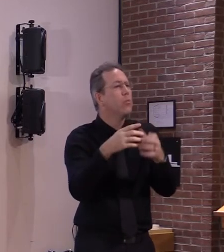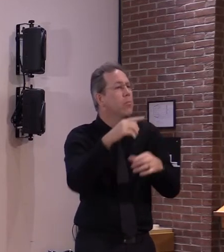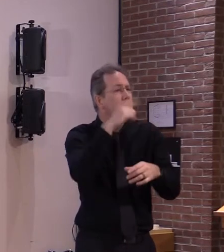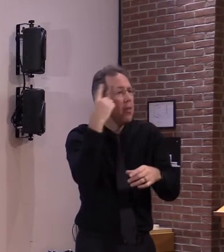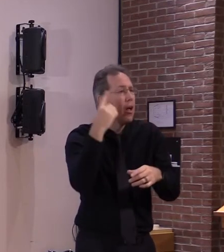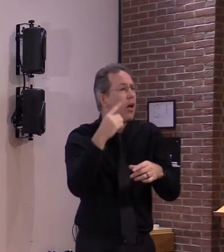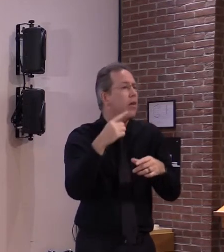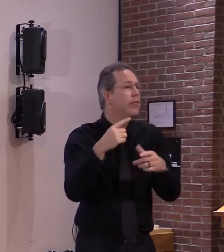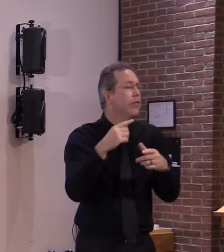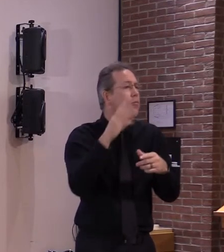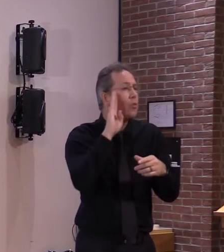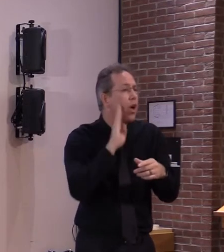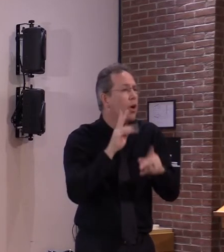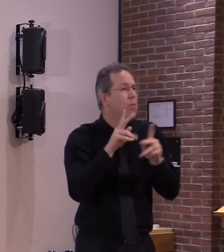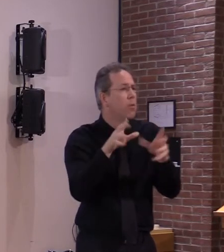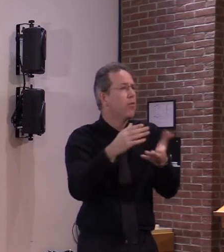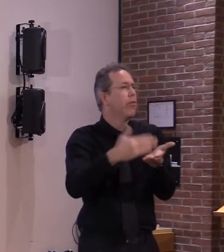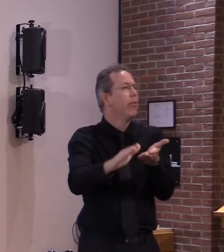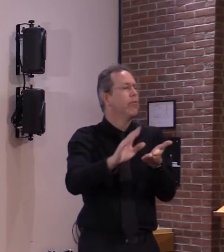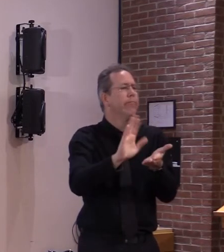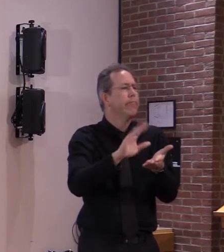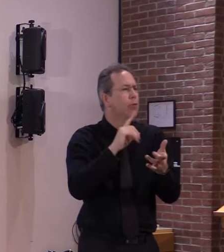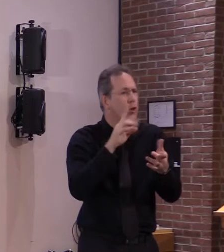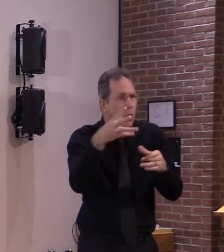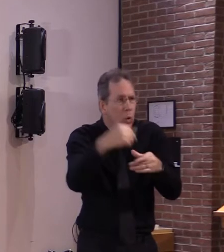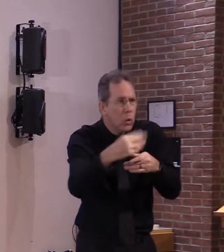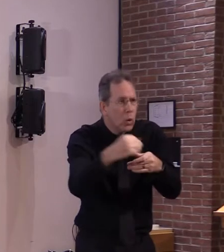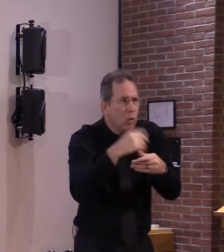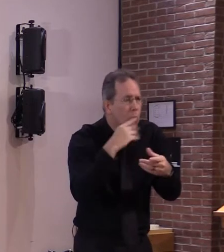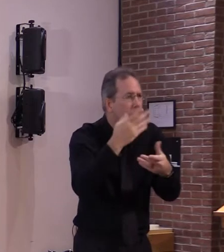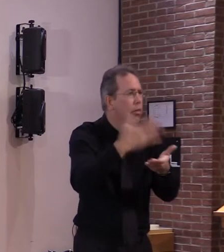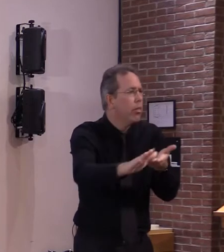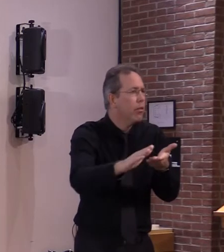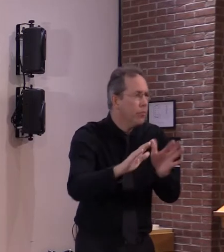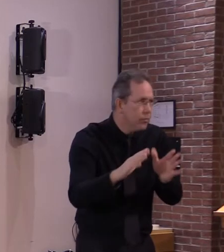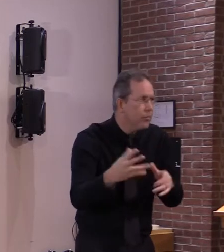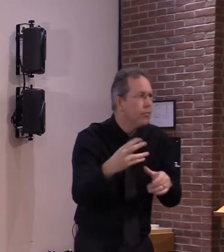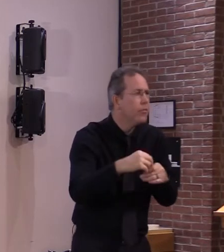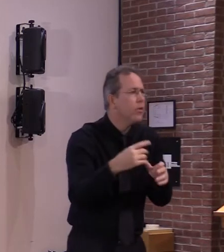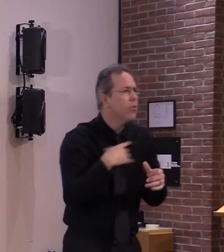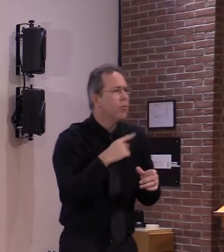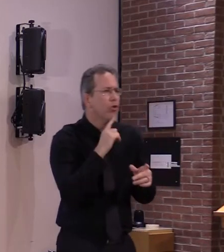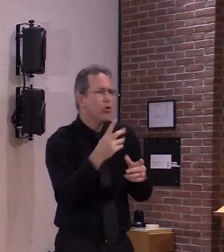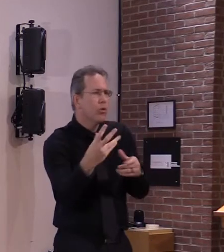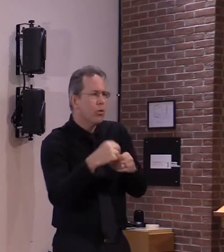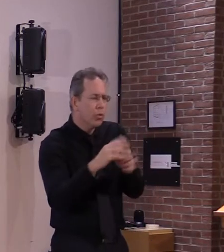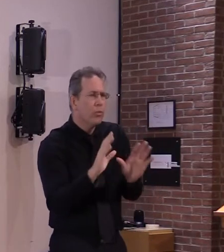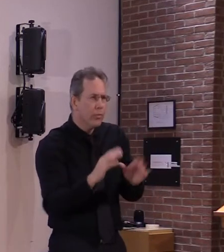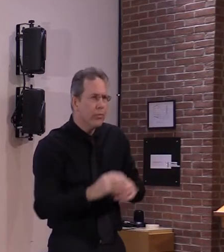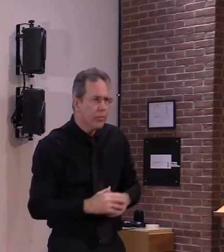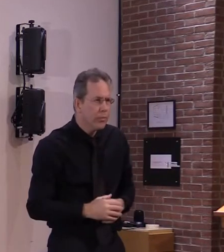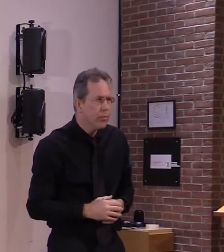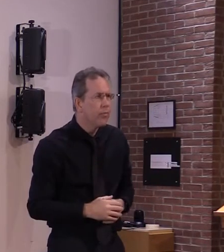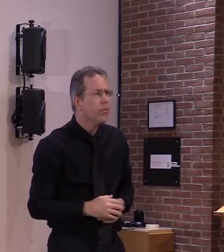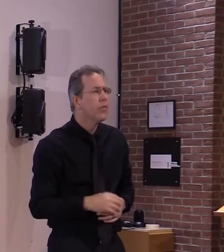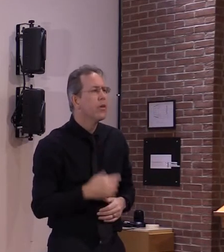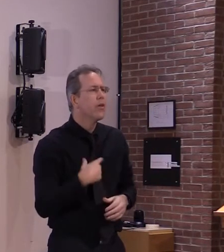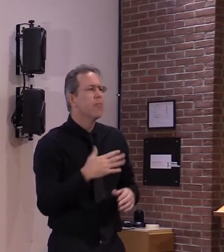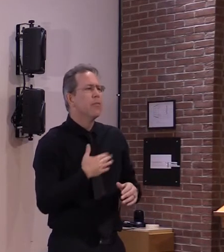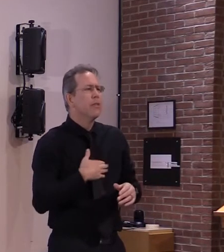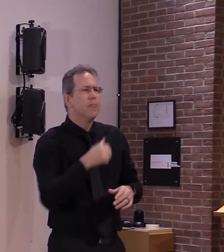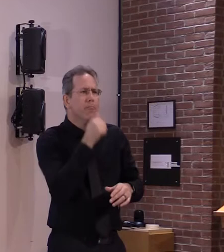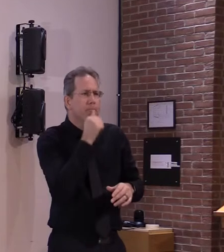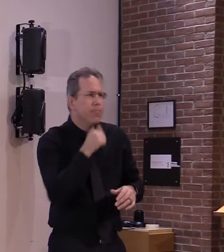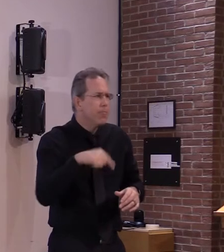names now or preparing a list of people eligible for the vaccine i appreciate your patience as we work